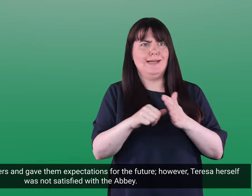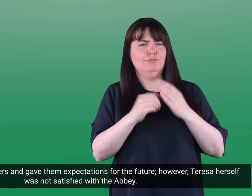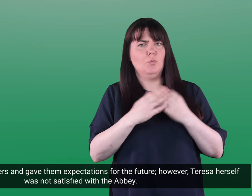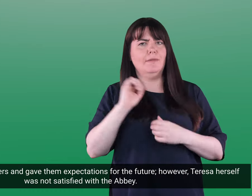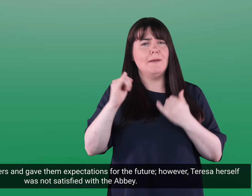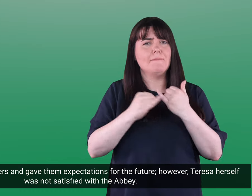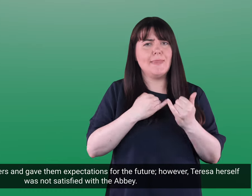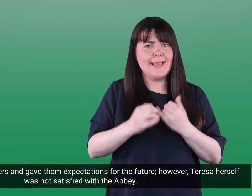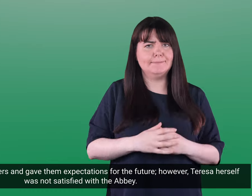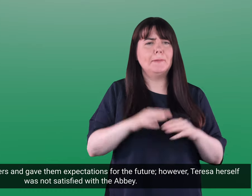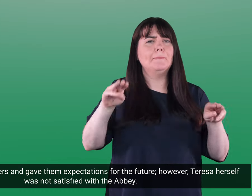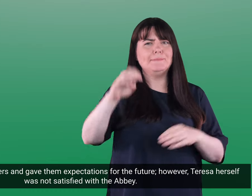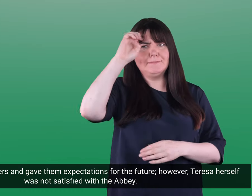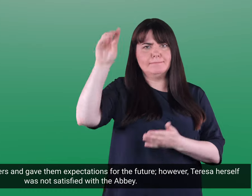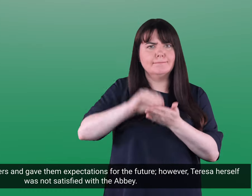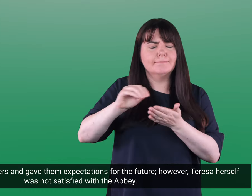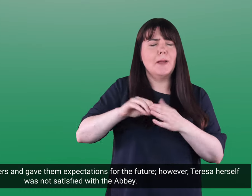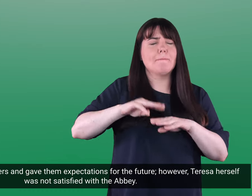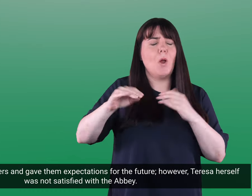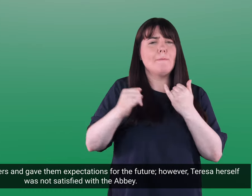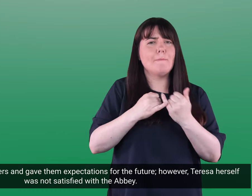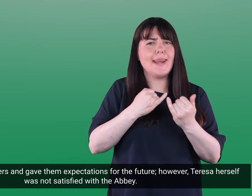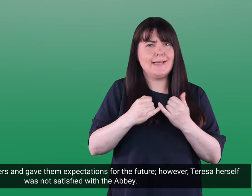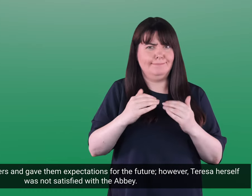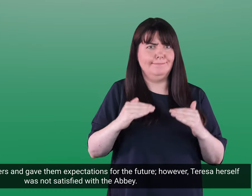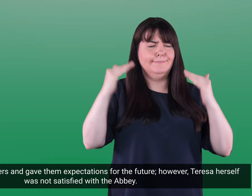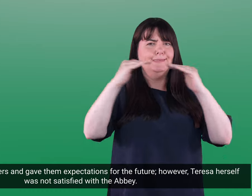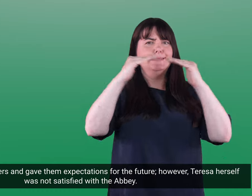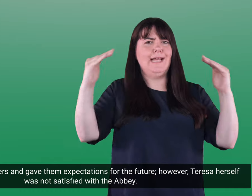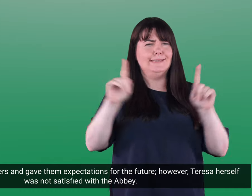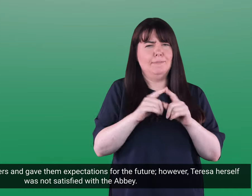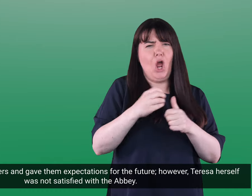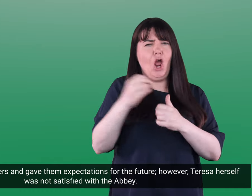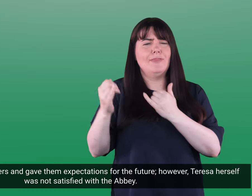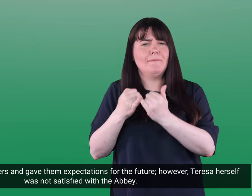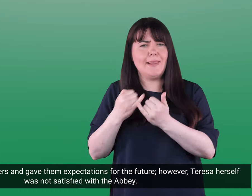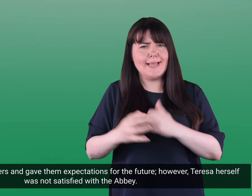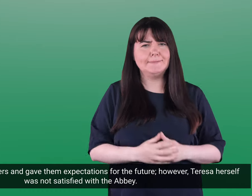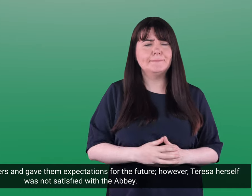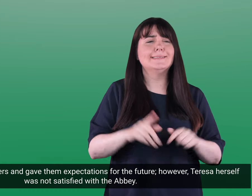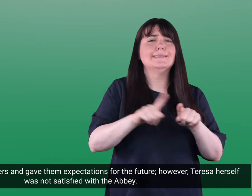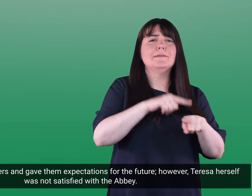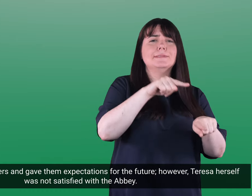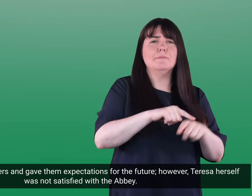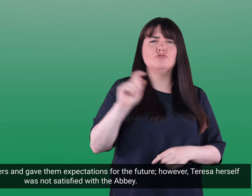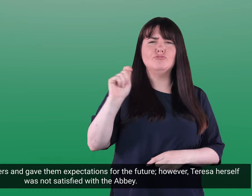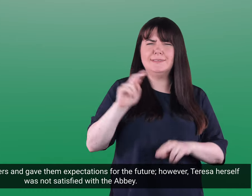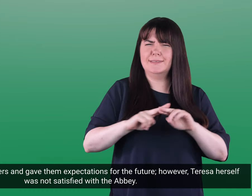of creativity that excited theatre-goers and gave them expectations for the future. However, Teresa herself